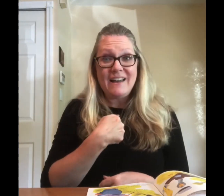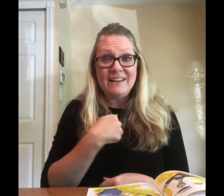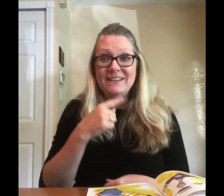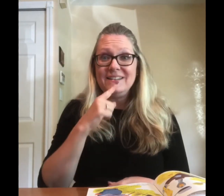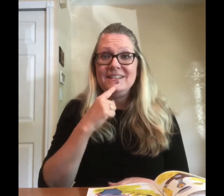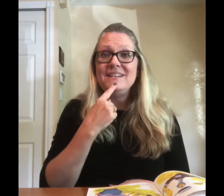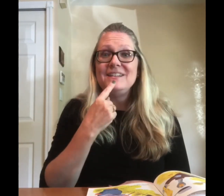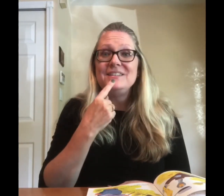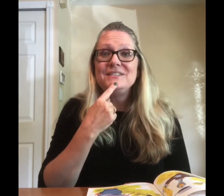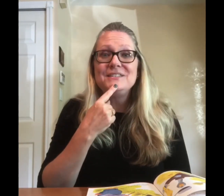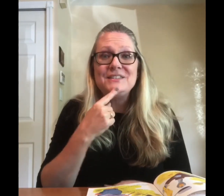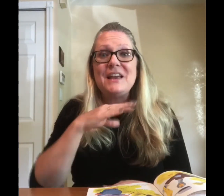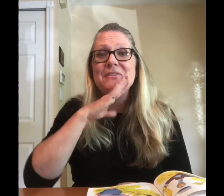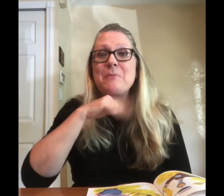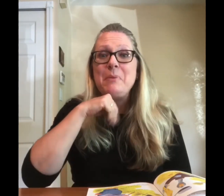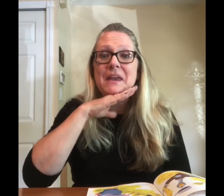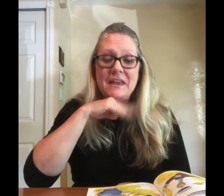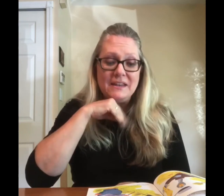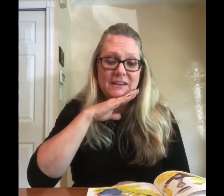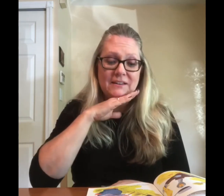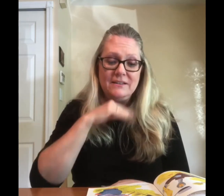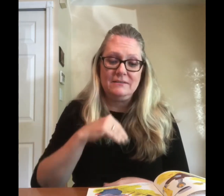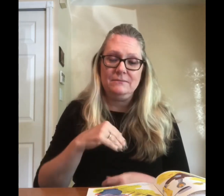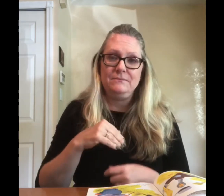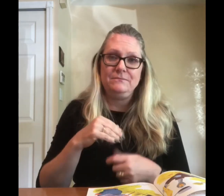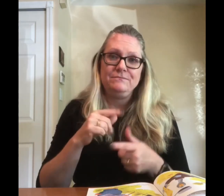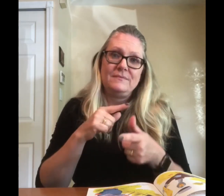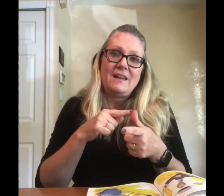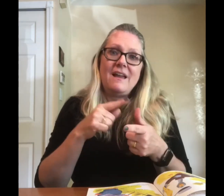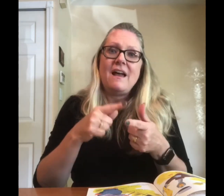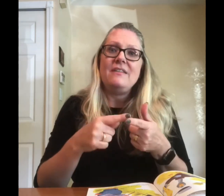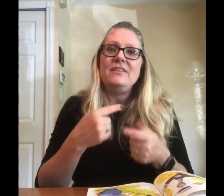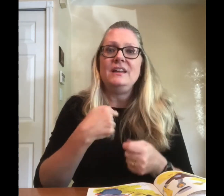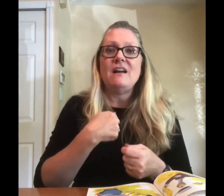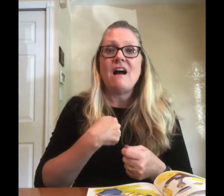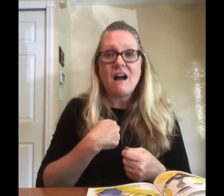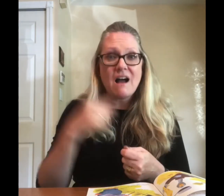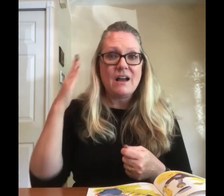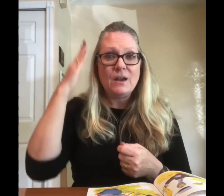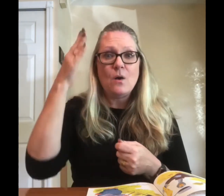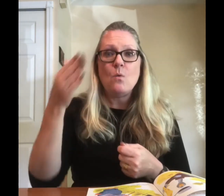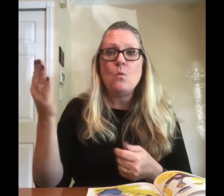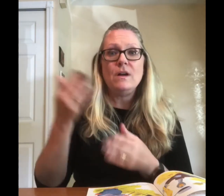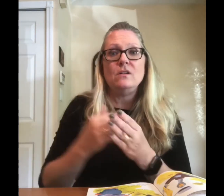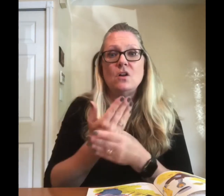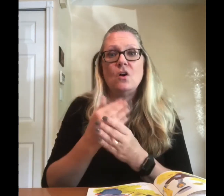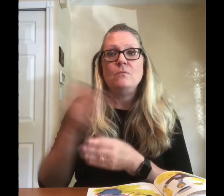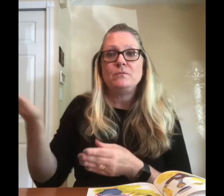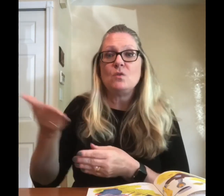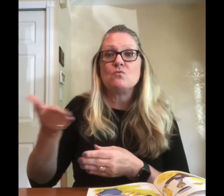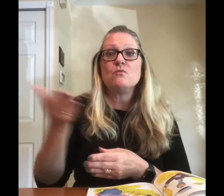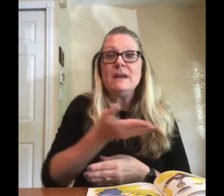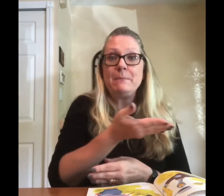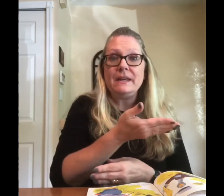said the pig. Then I will reap it